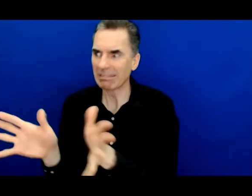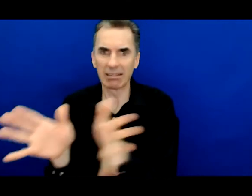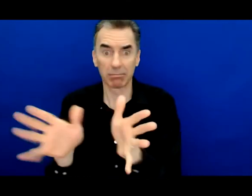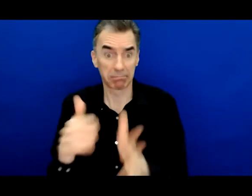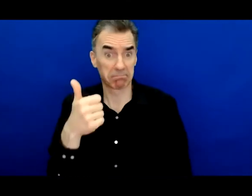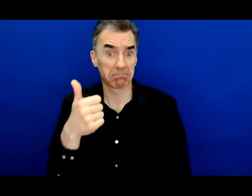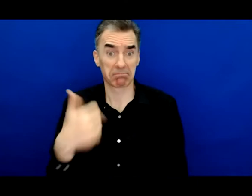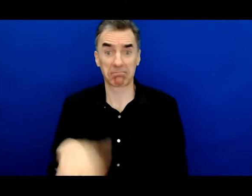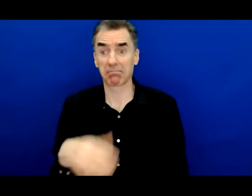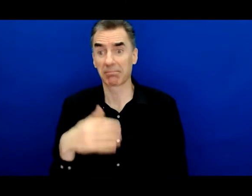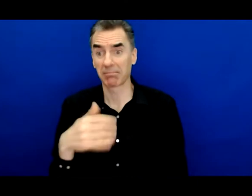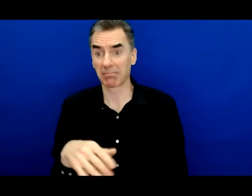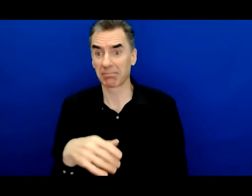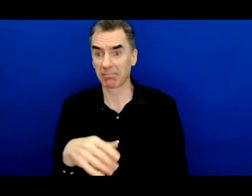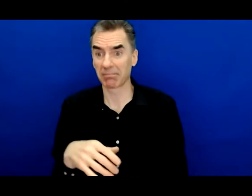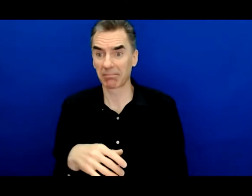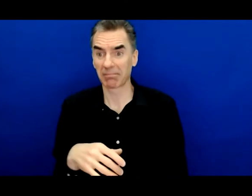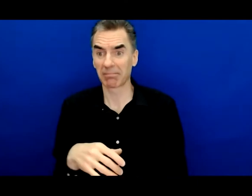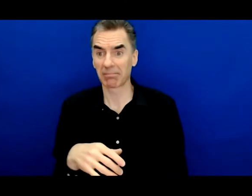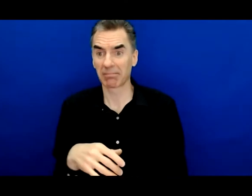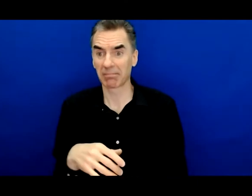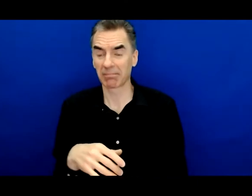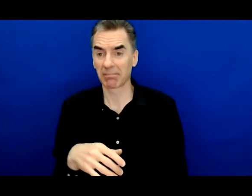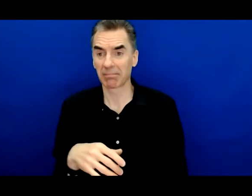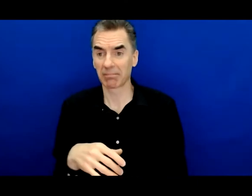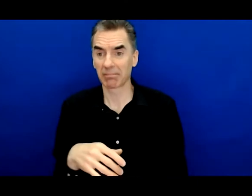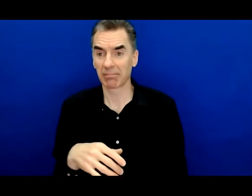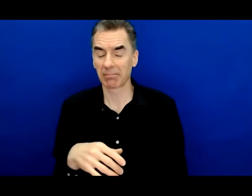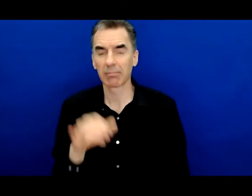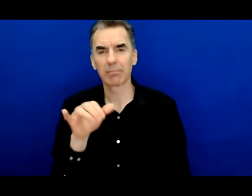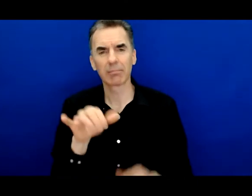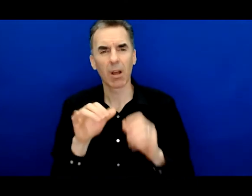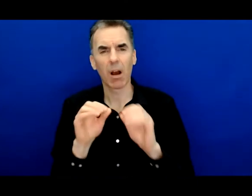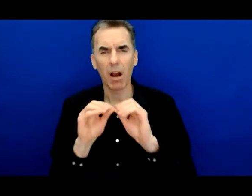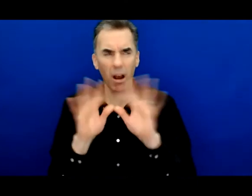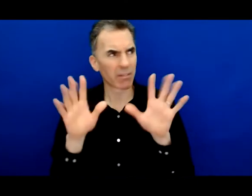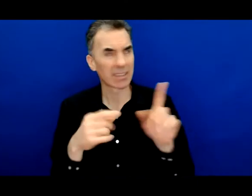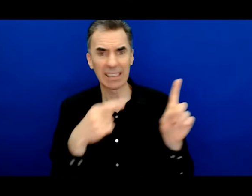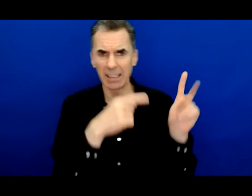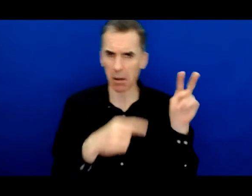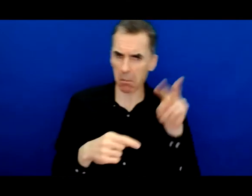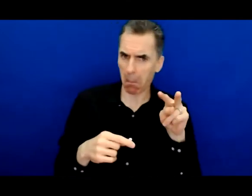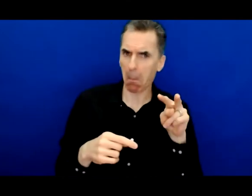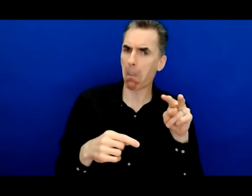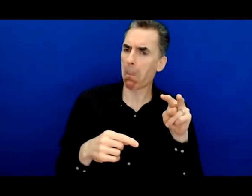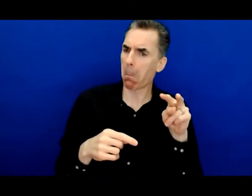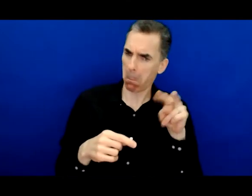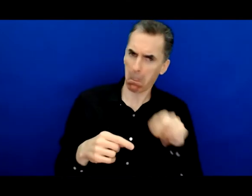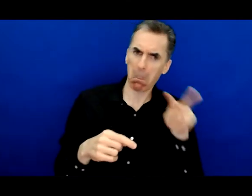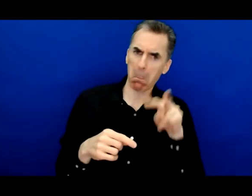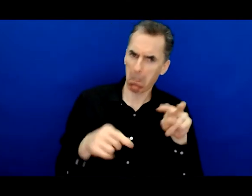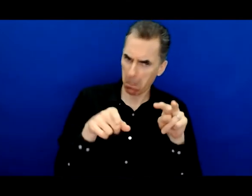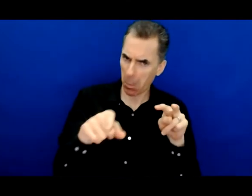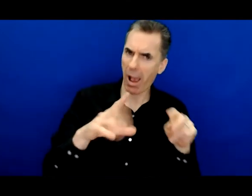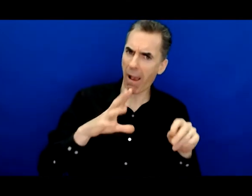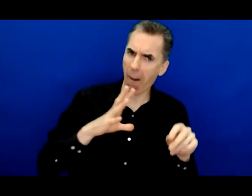that was posed right someone invested in you because they saw something good in you they saw the tenacity of you and the